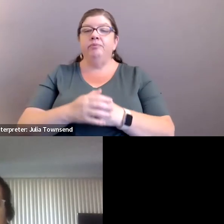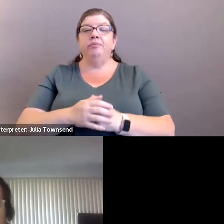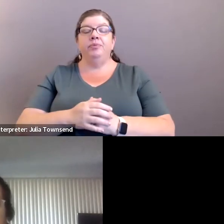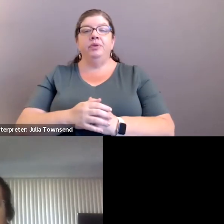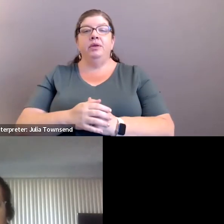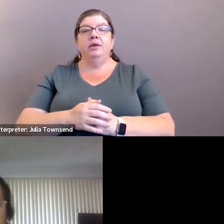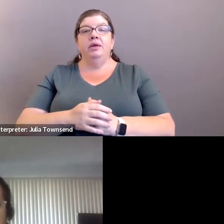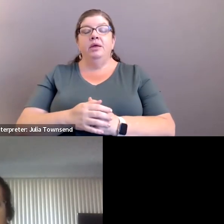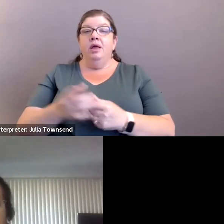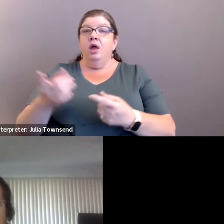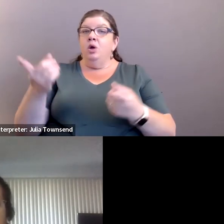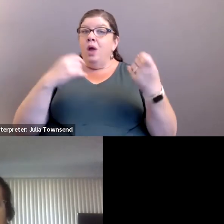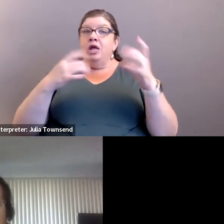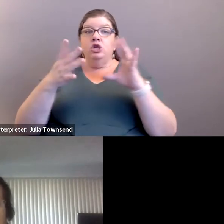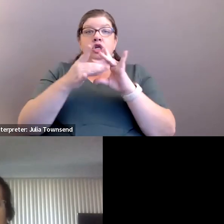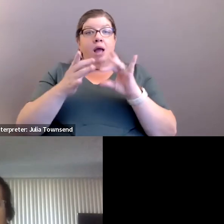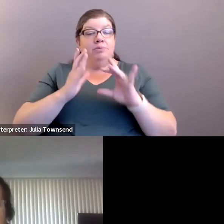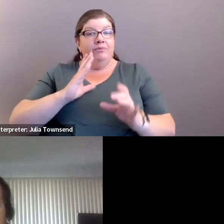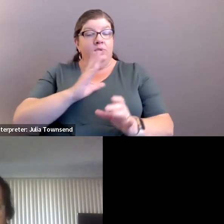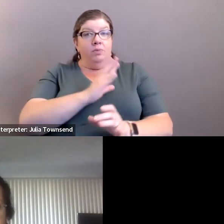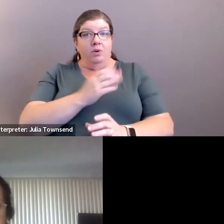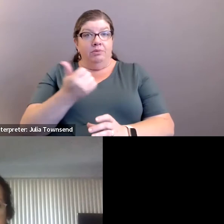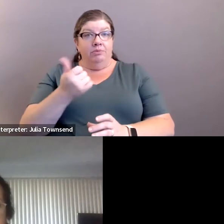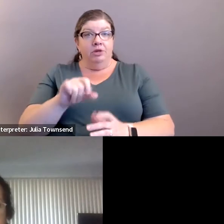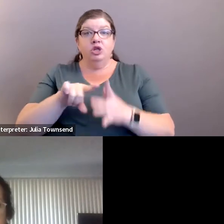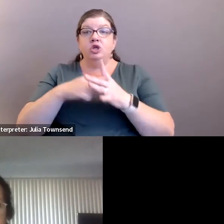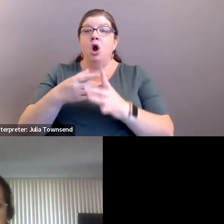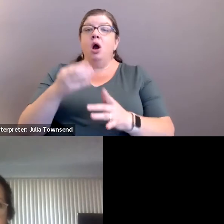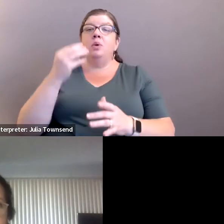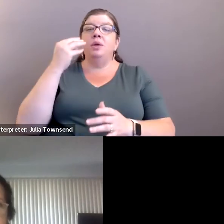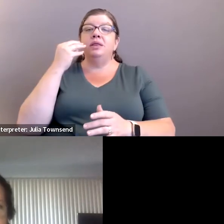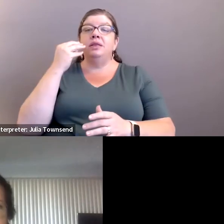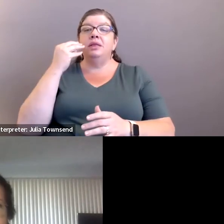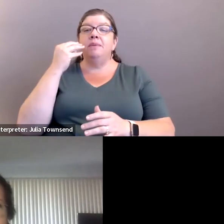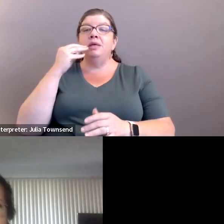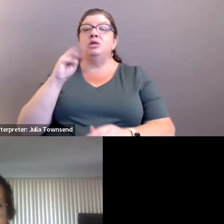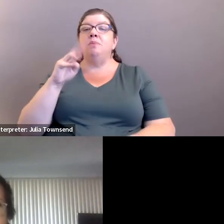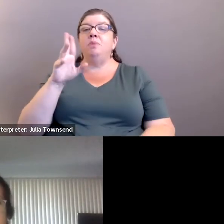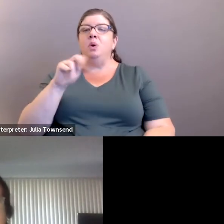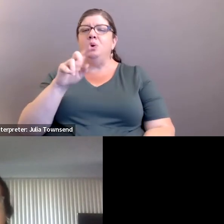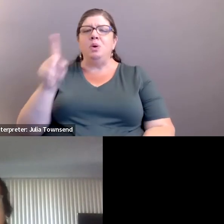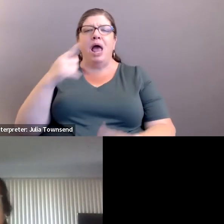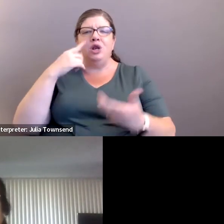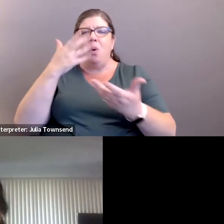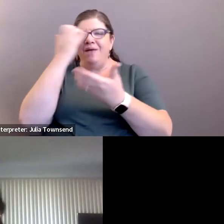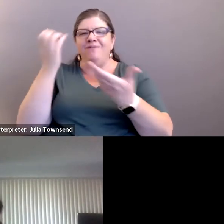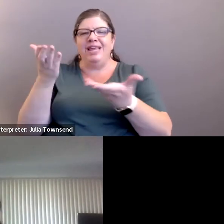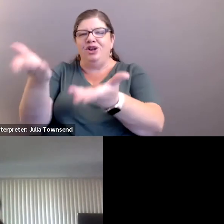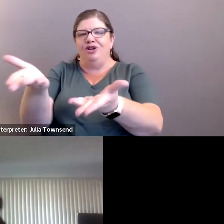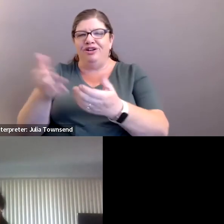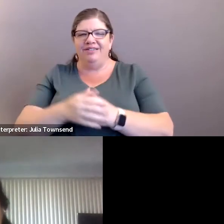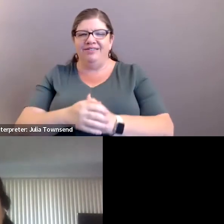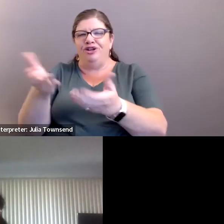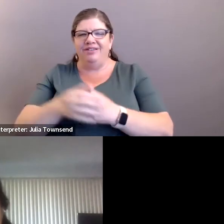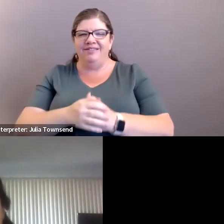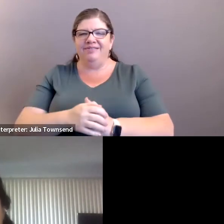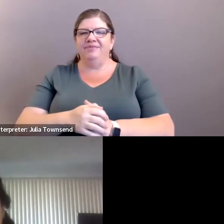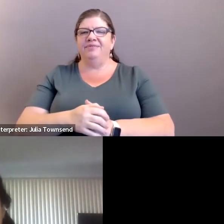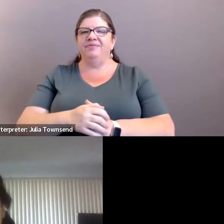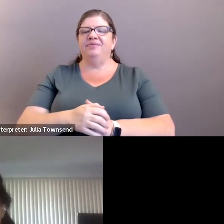Board minutes now. Questions and comments. Okay. Can I start with Ms. Munoz? I don't want to forget her why she's there. Ms. Munoz?